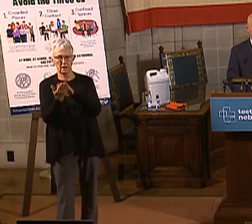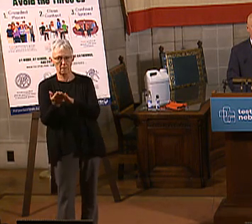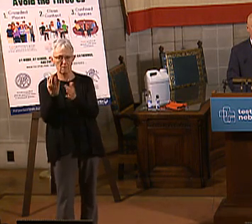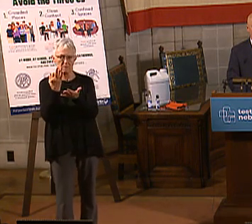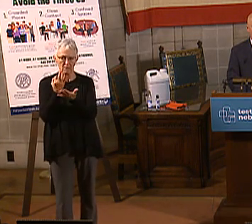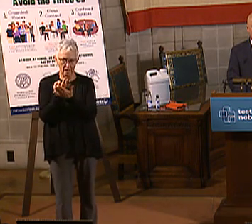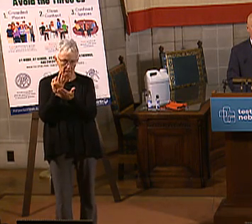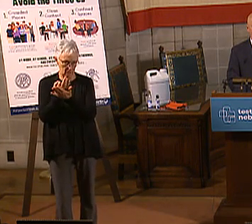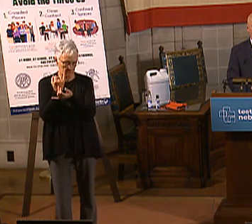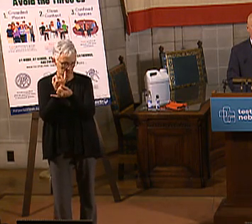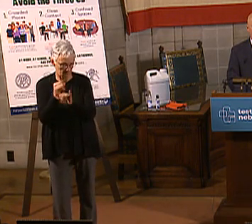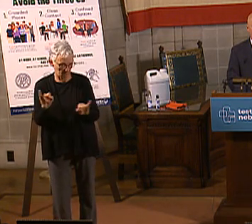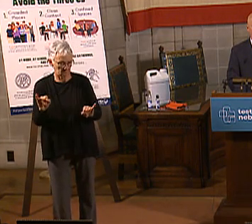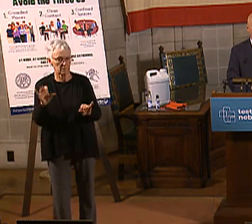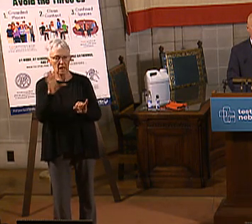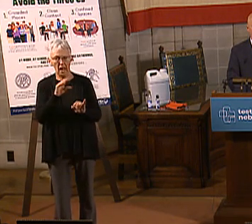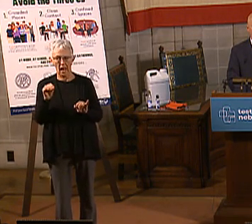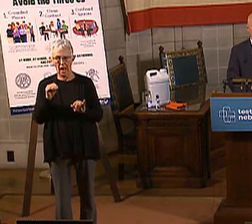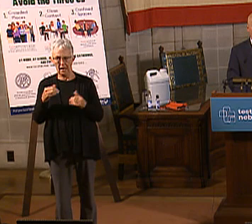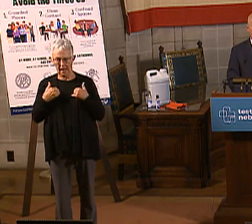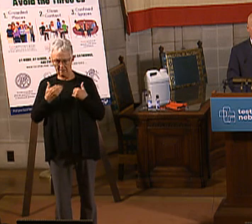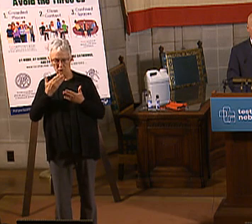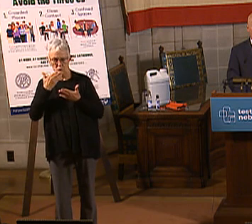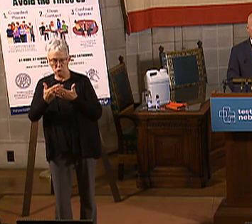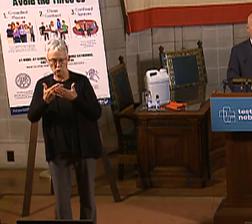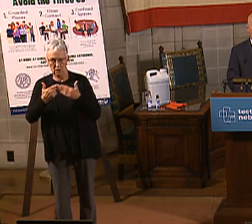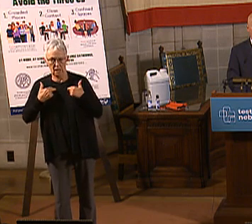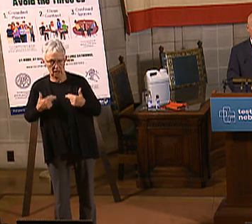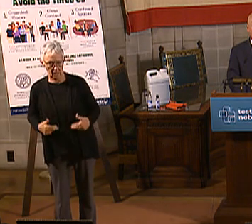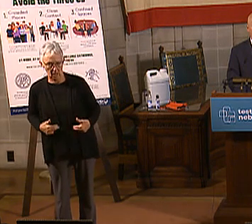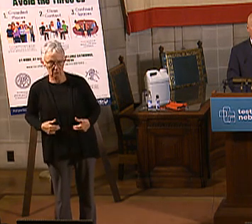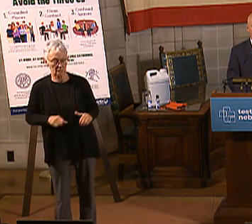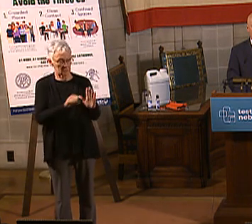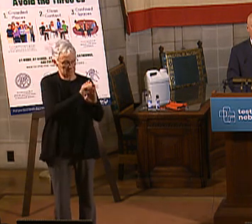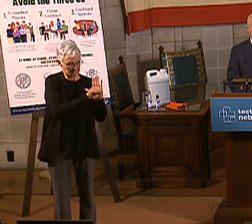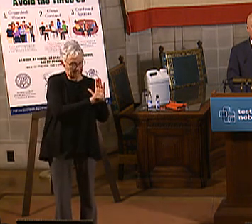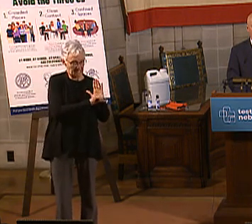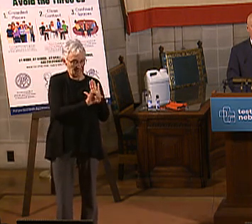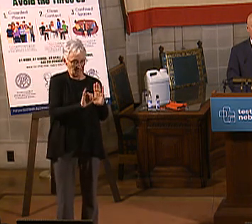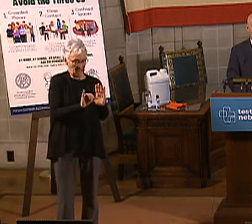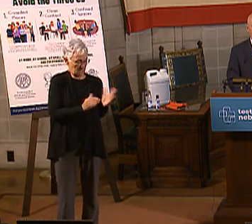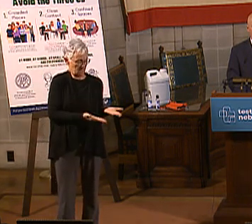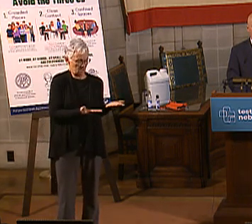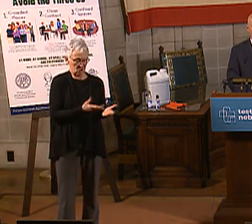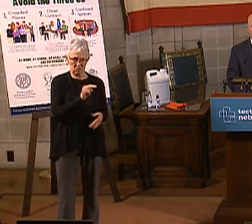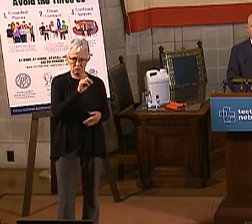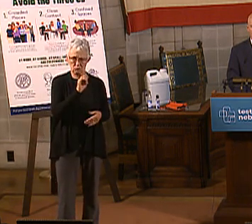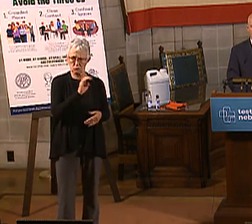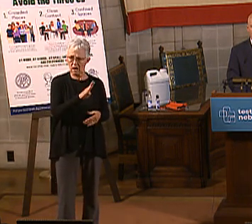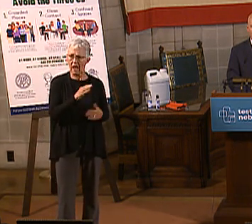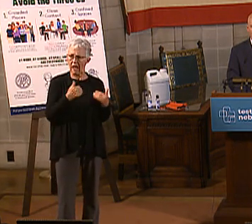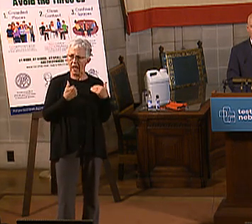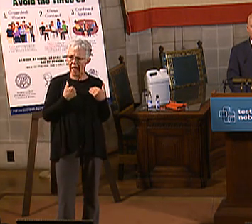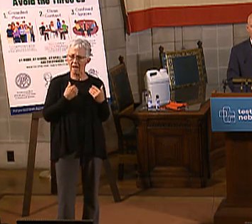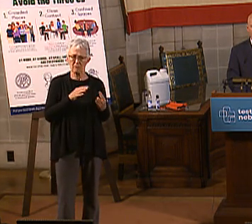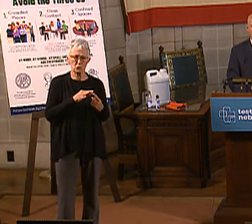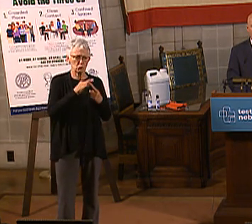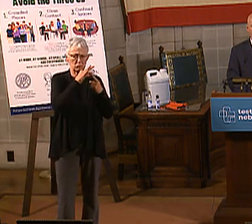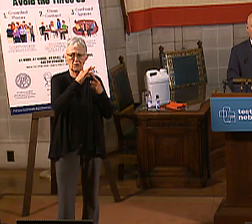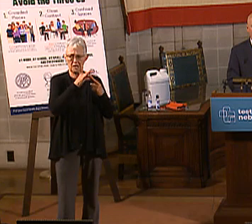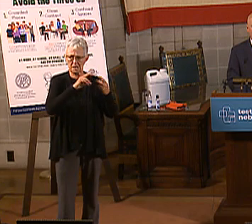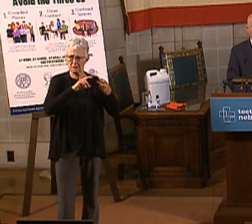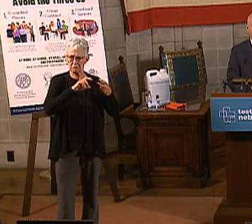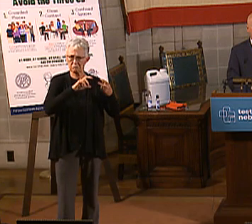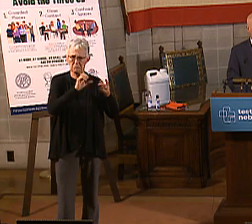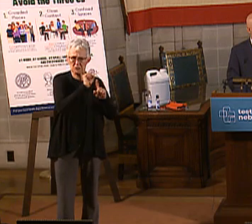American sees. States like Nebraska don't just have their own unique problems. They also have innovative solutions that